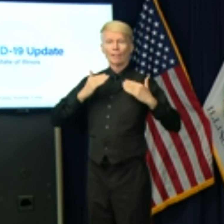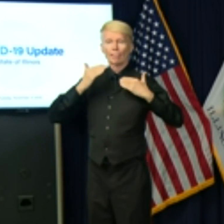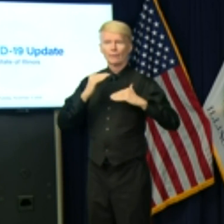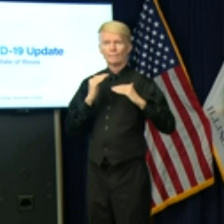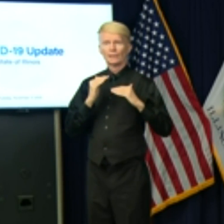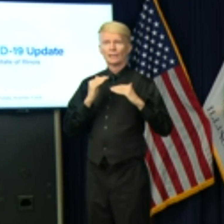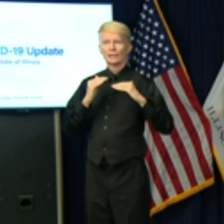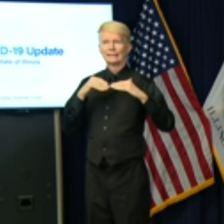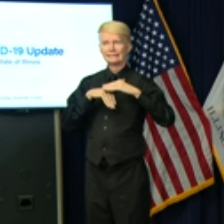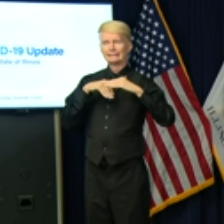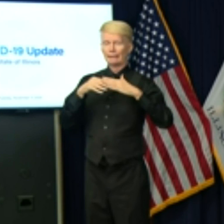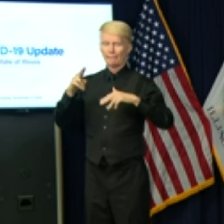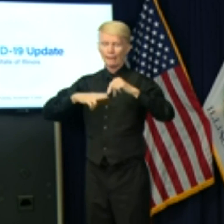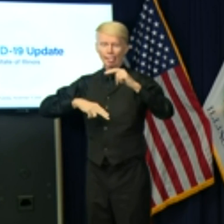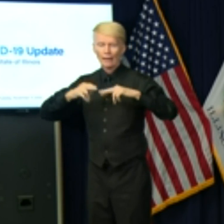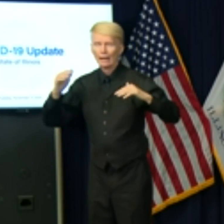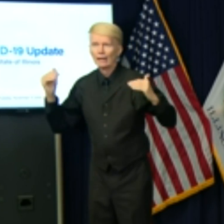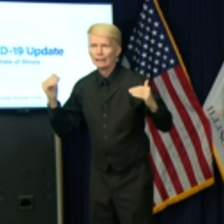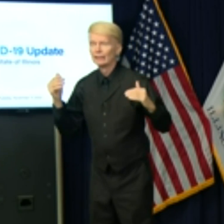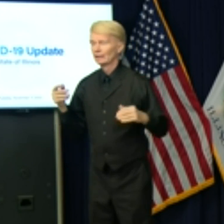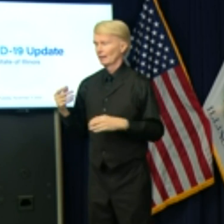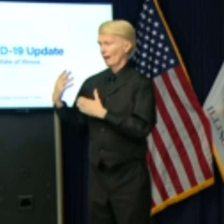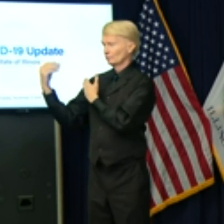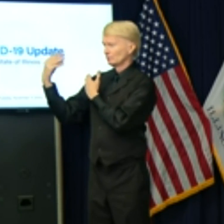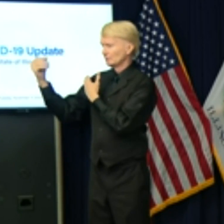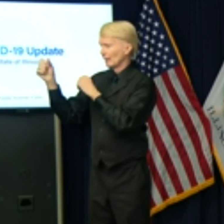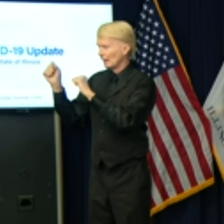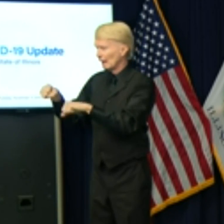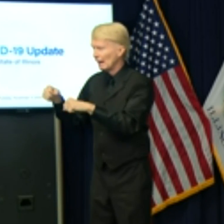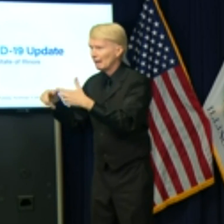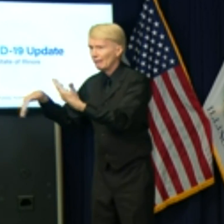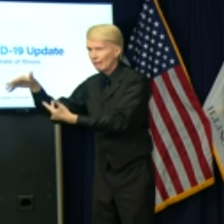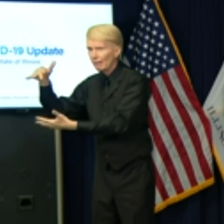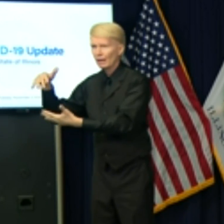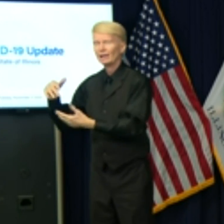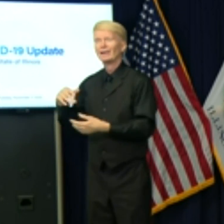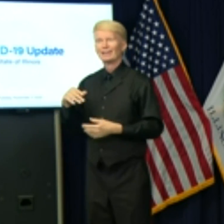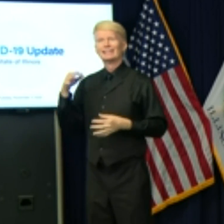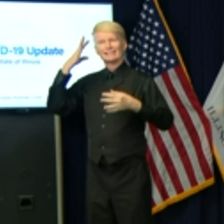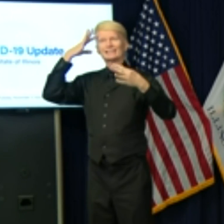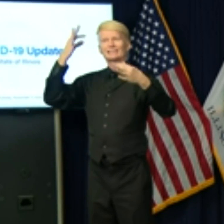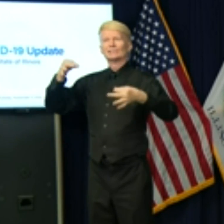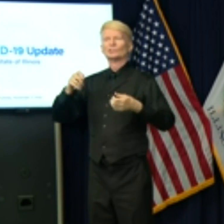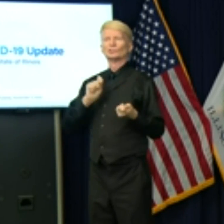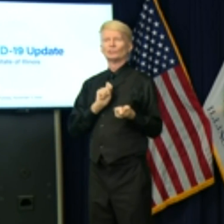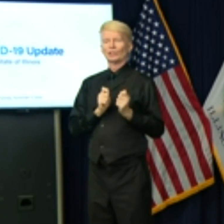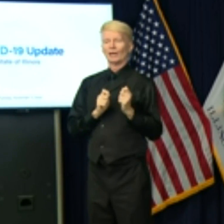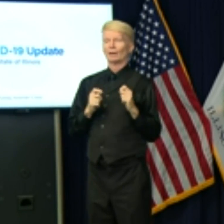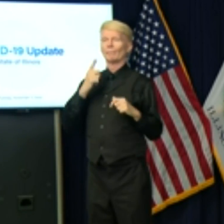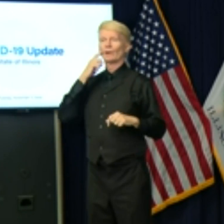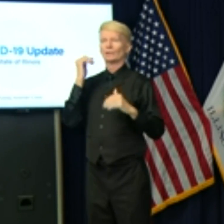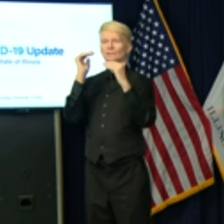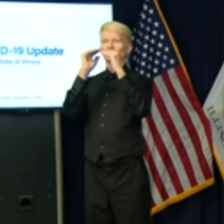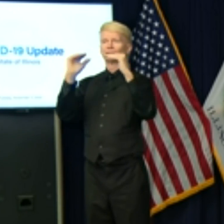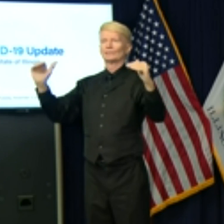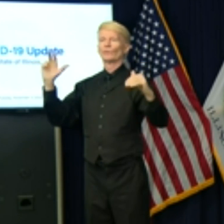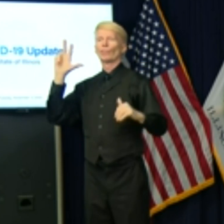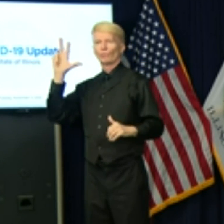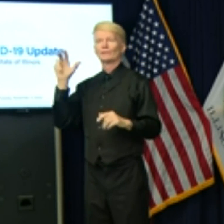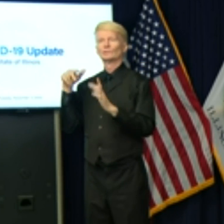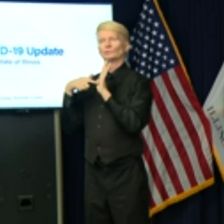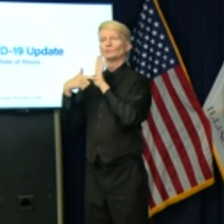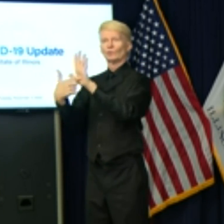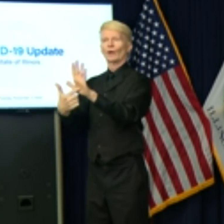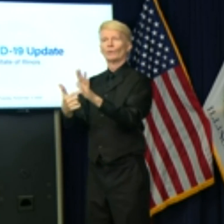some of it outdoors, and so on, and you see that reflected in the decisions that were made about this Tier 3 mitigation. But,